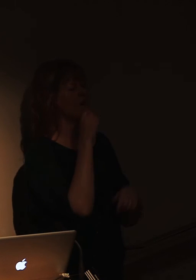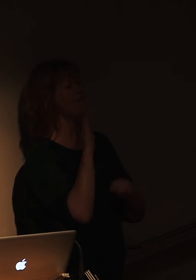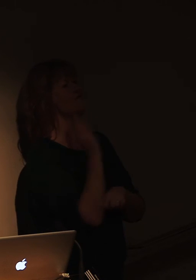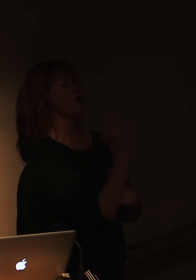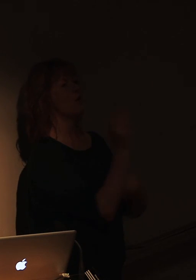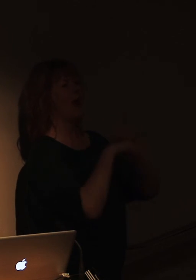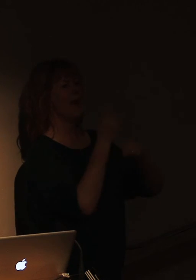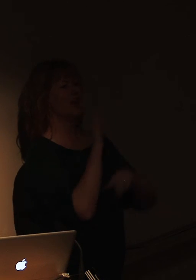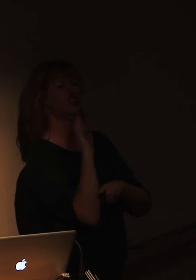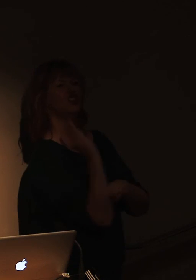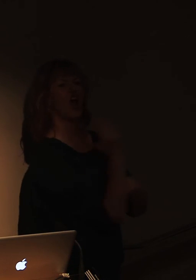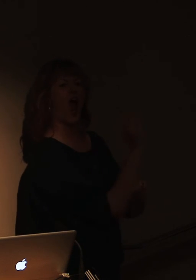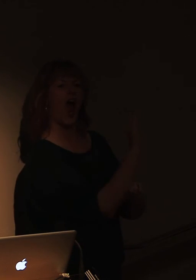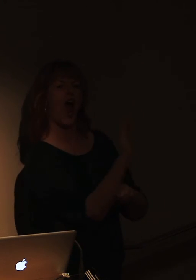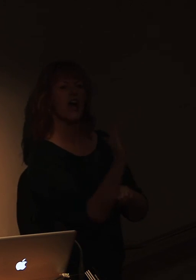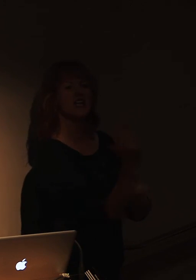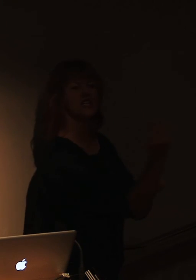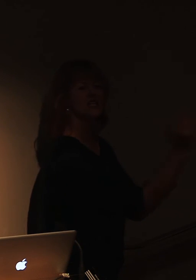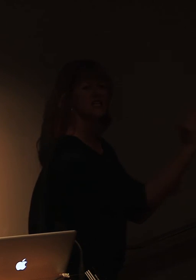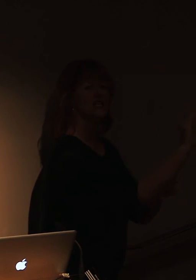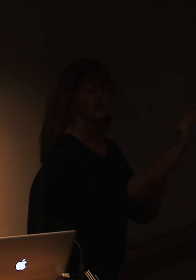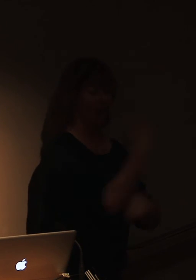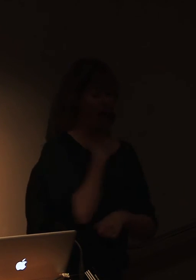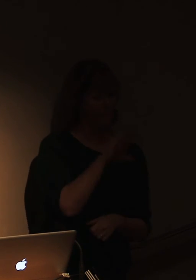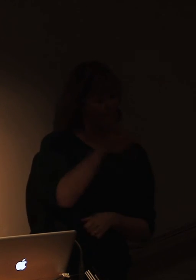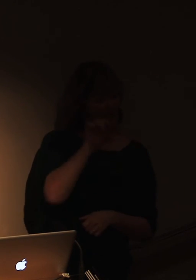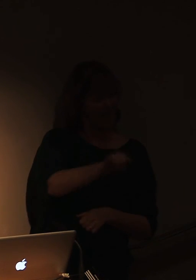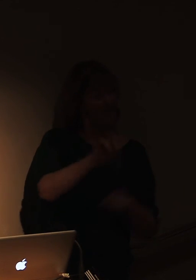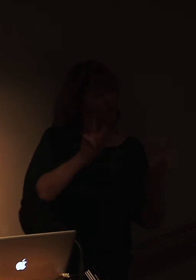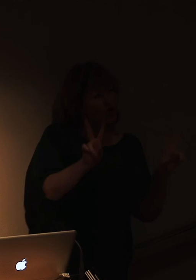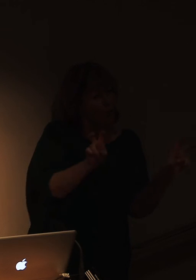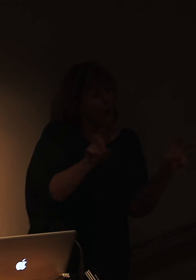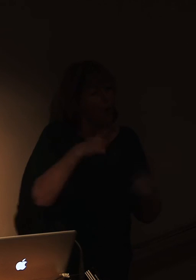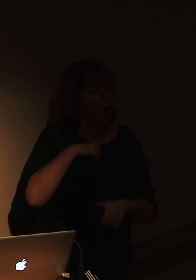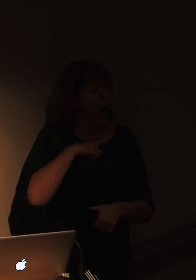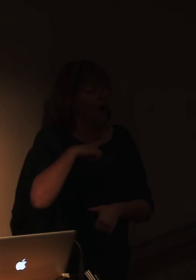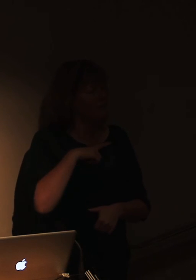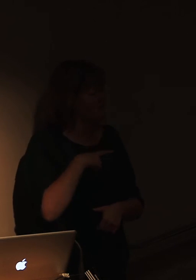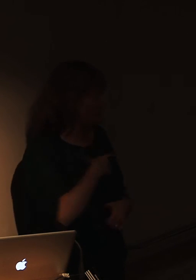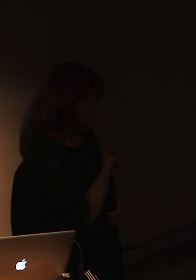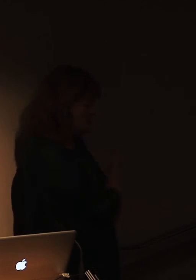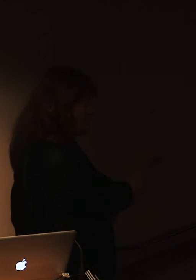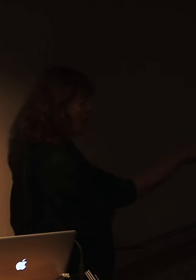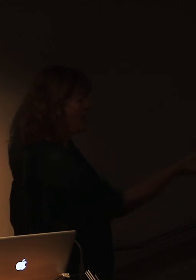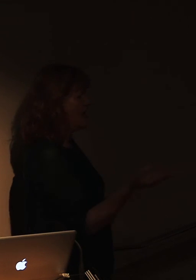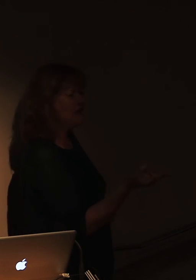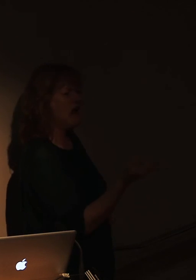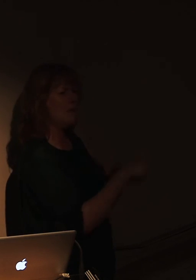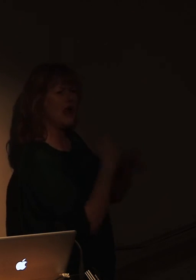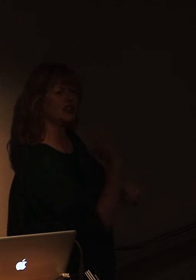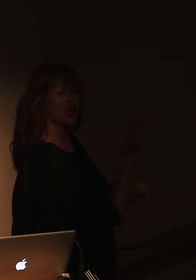Now the reason why I chose sharks as a topic was because nobody was really doing much for sharks at that stage.